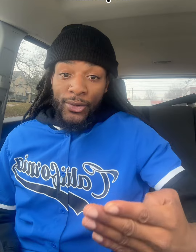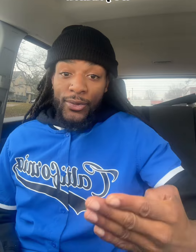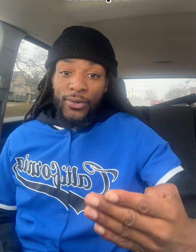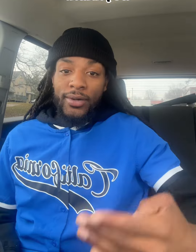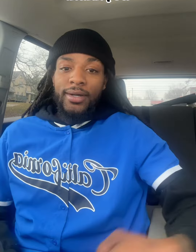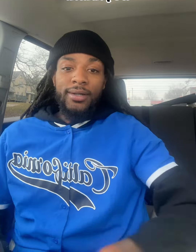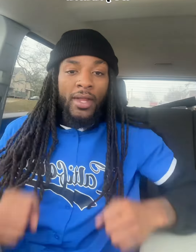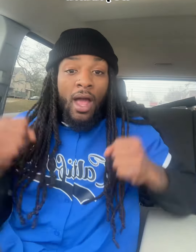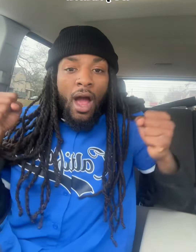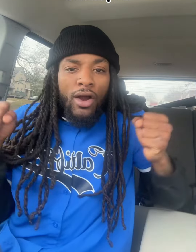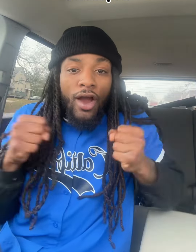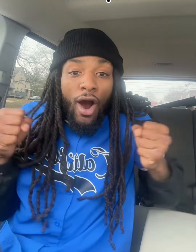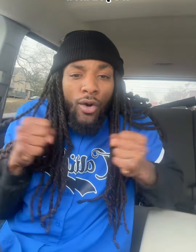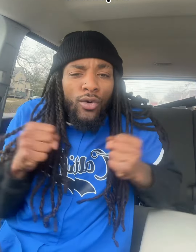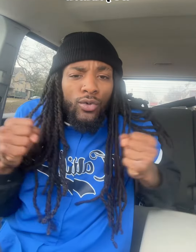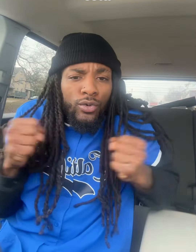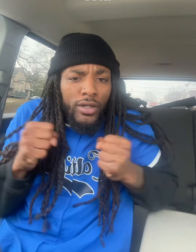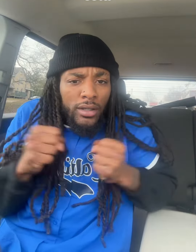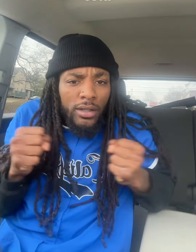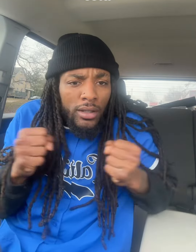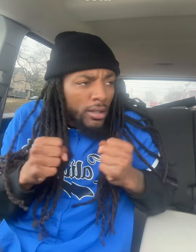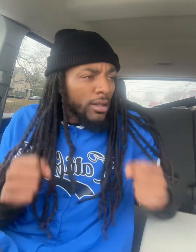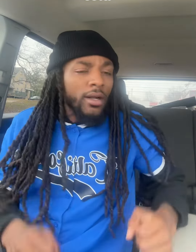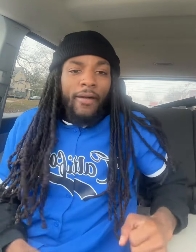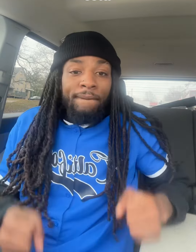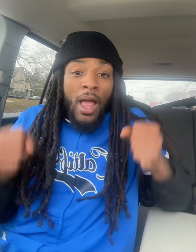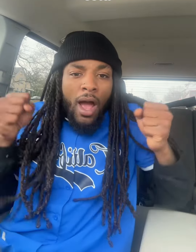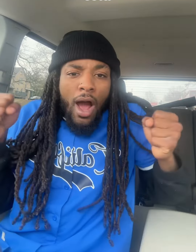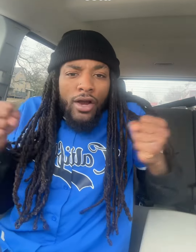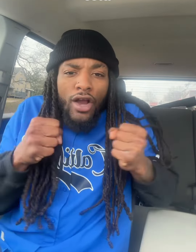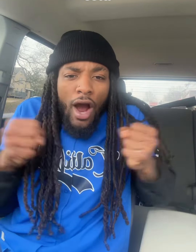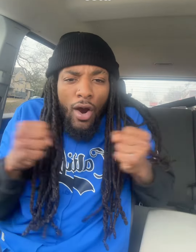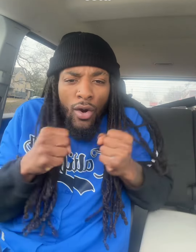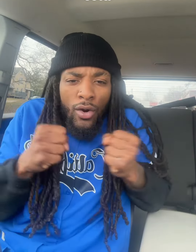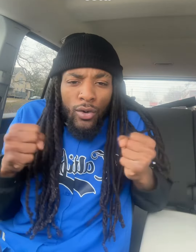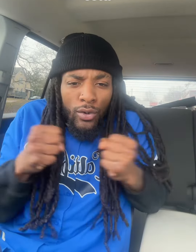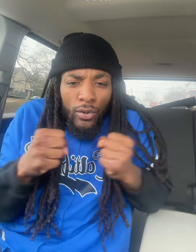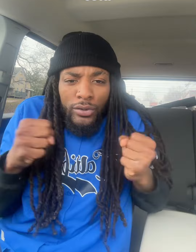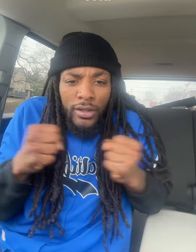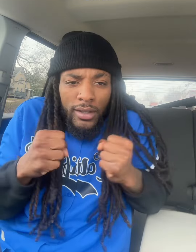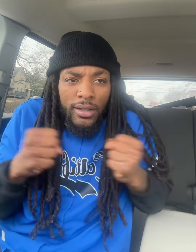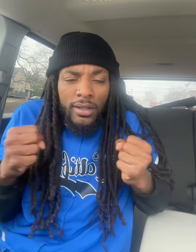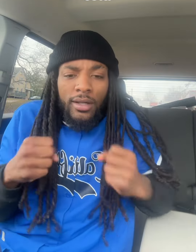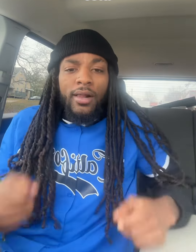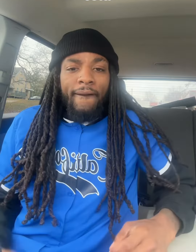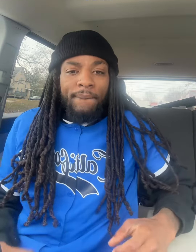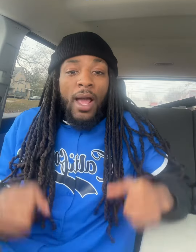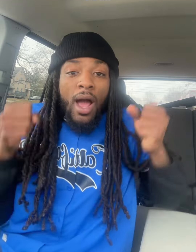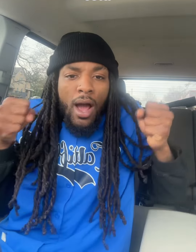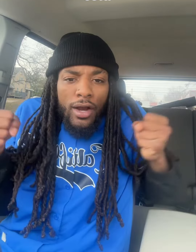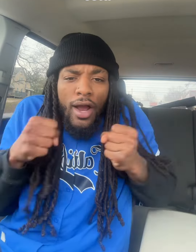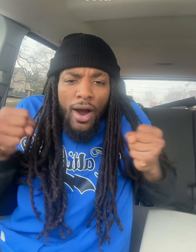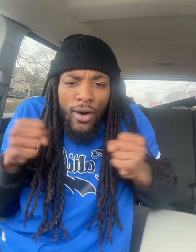Cold Cold Cold